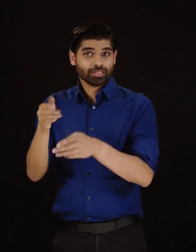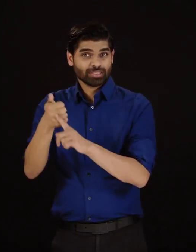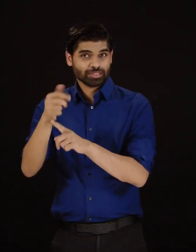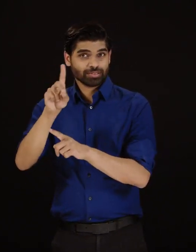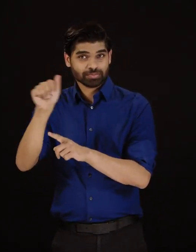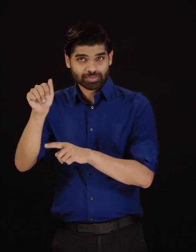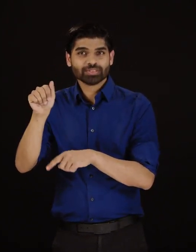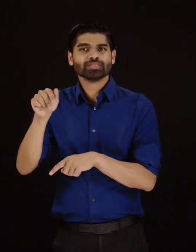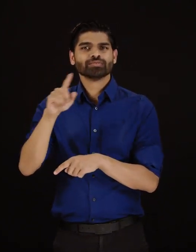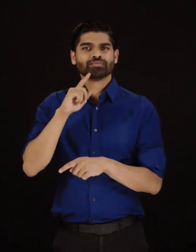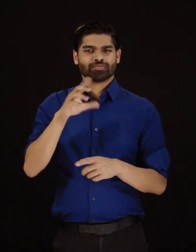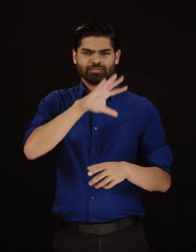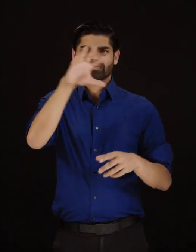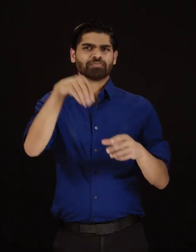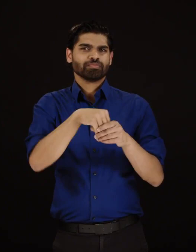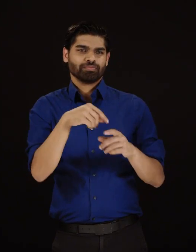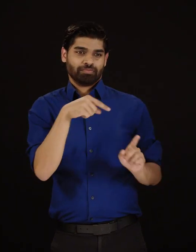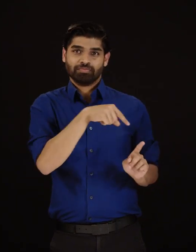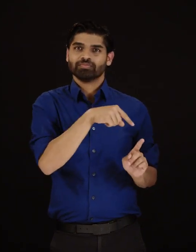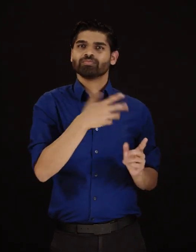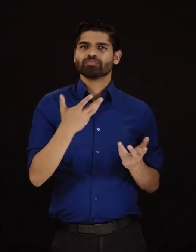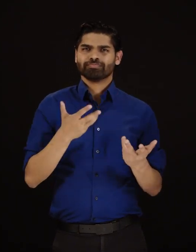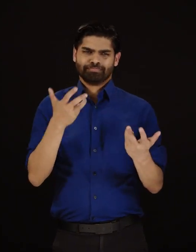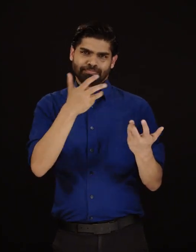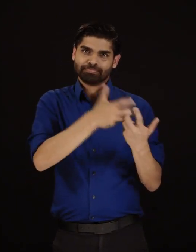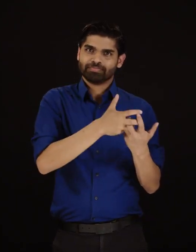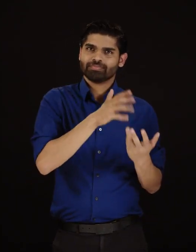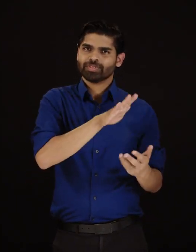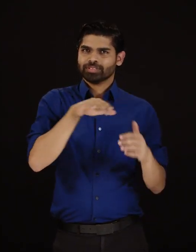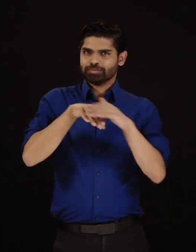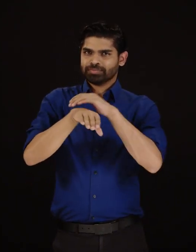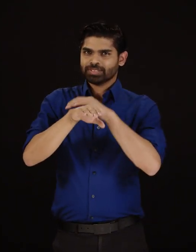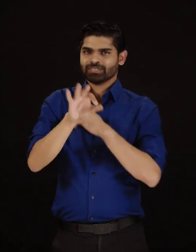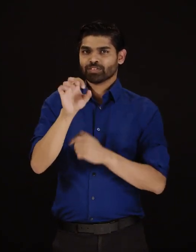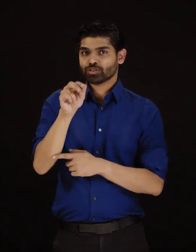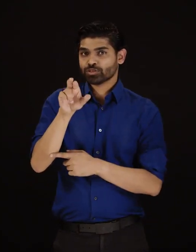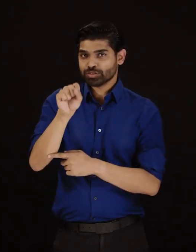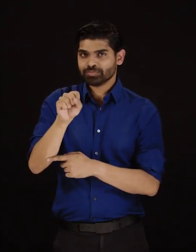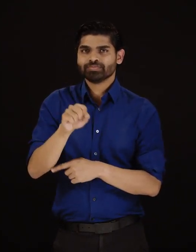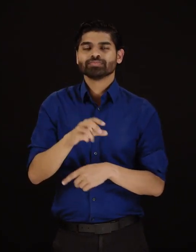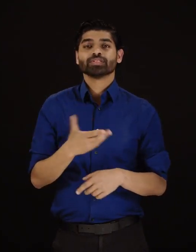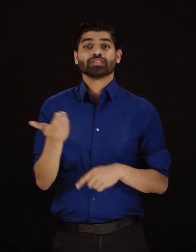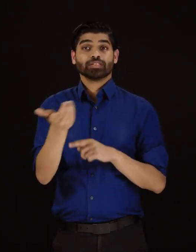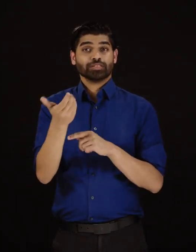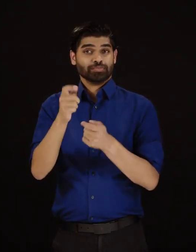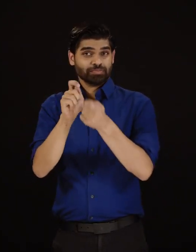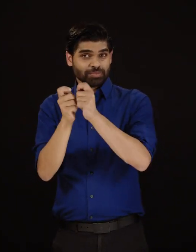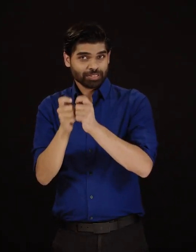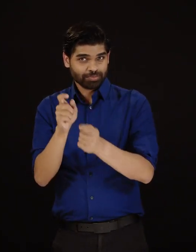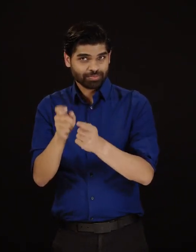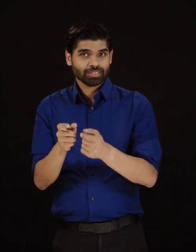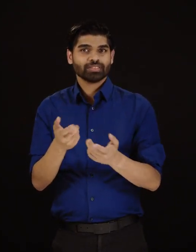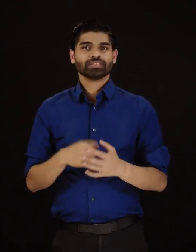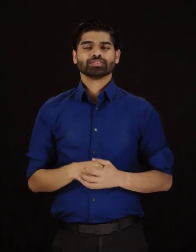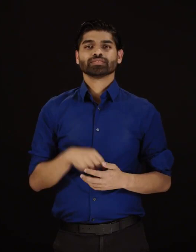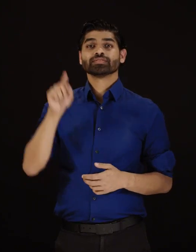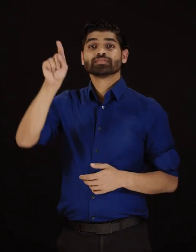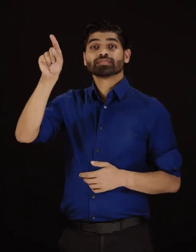features or settings. Service providers can usually provide additional information on the specific features offered by the provider